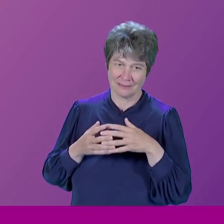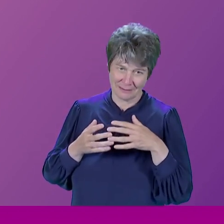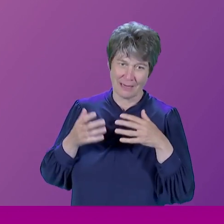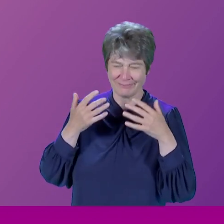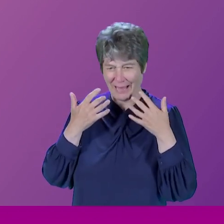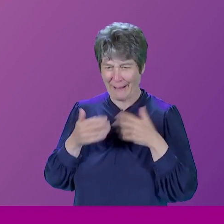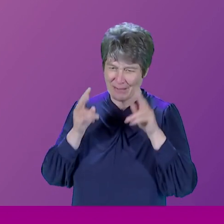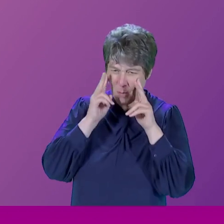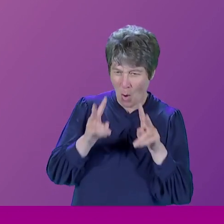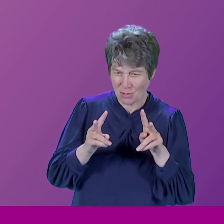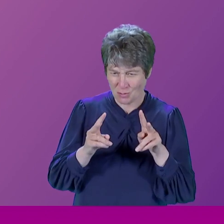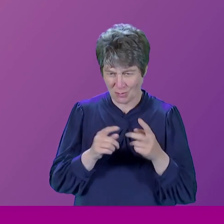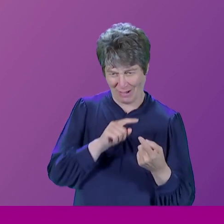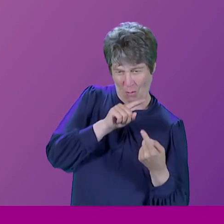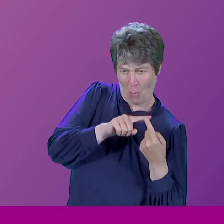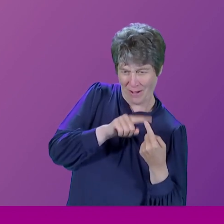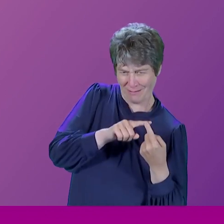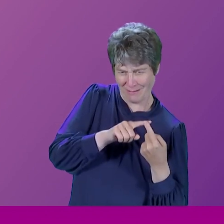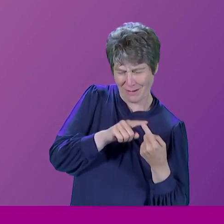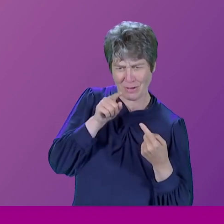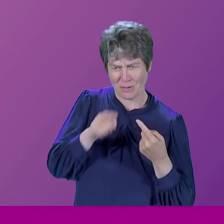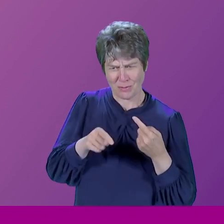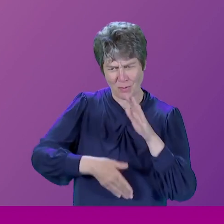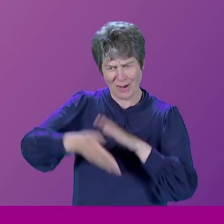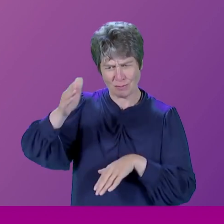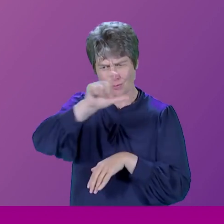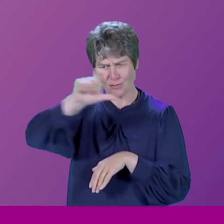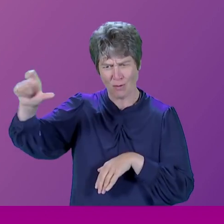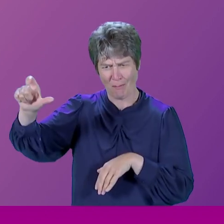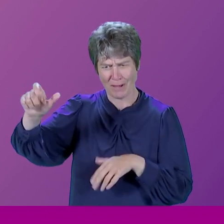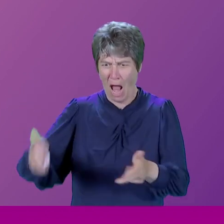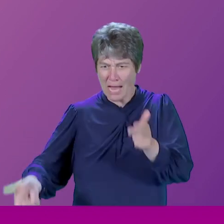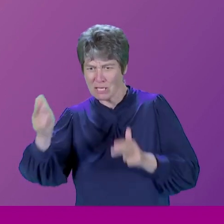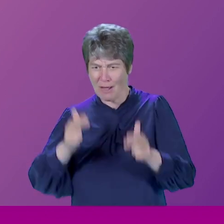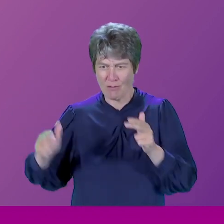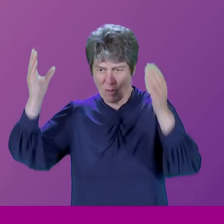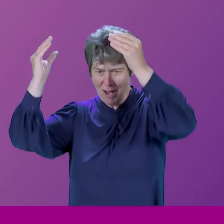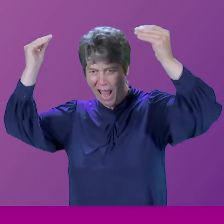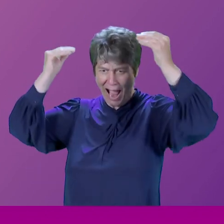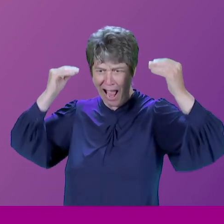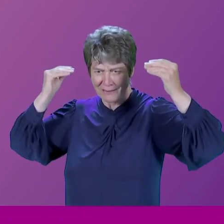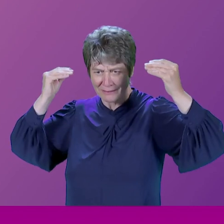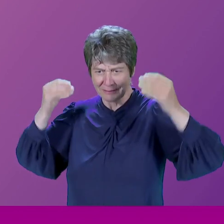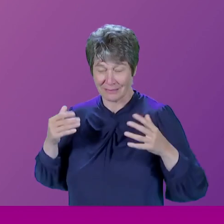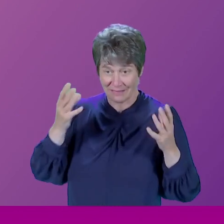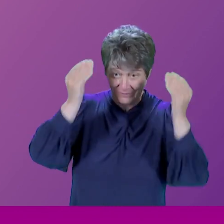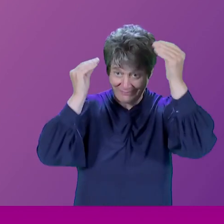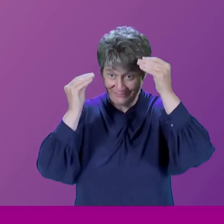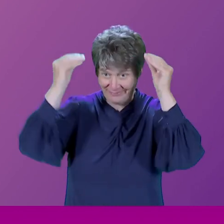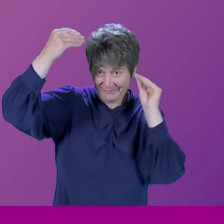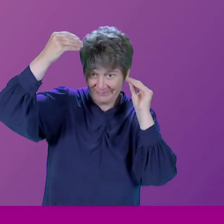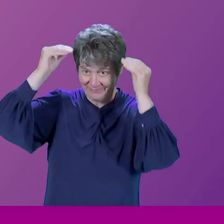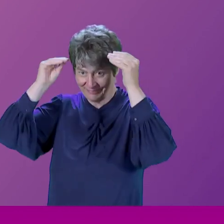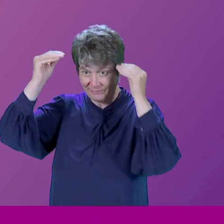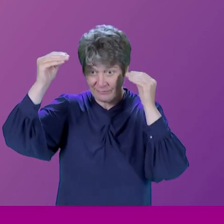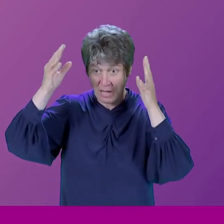second one later. You were in a cowboy hat shop, trying on the hats. Oh, yes. Did you